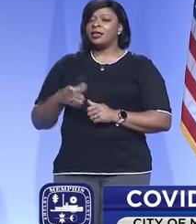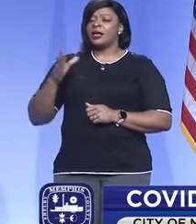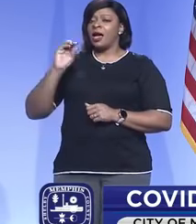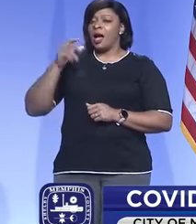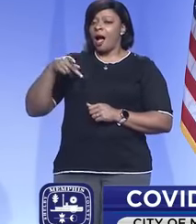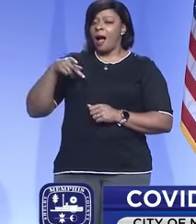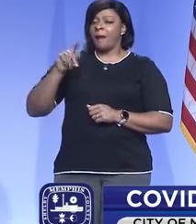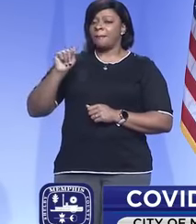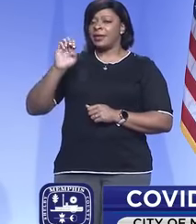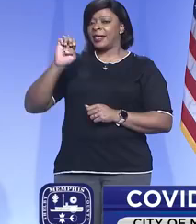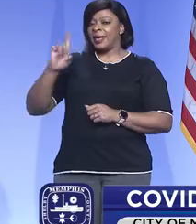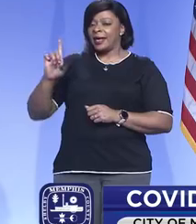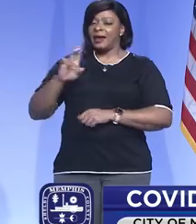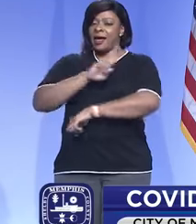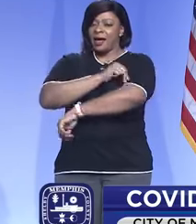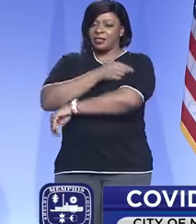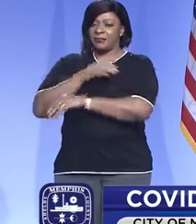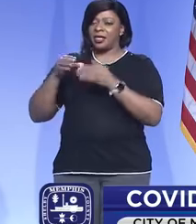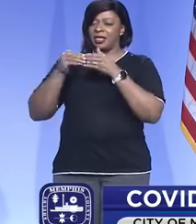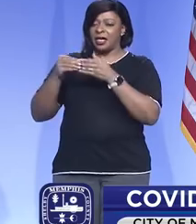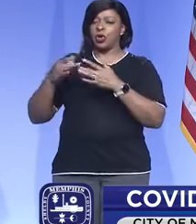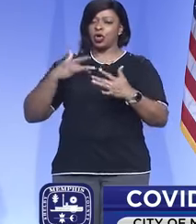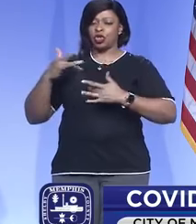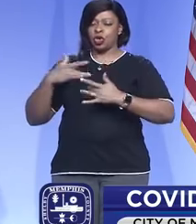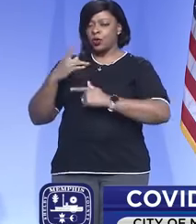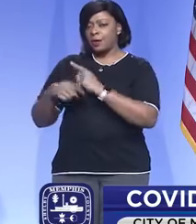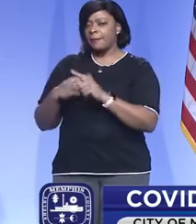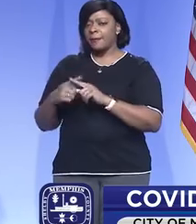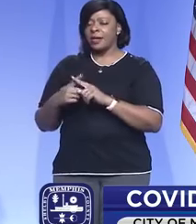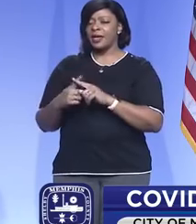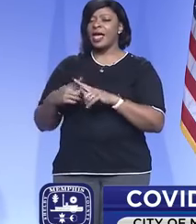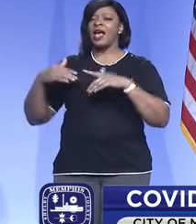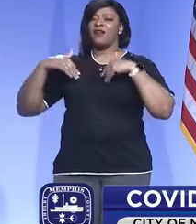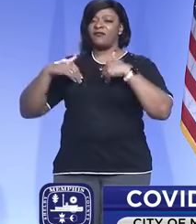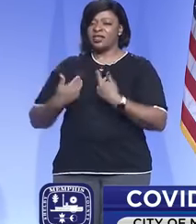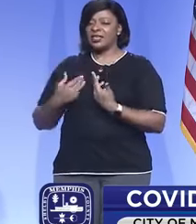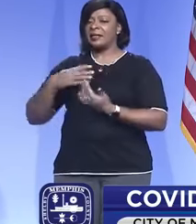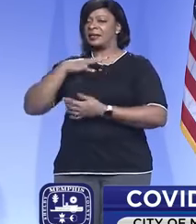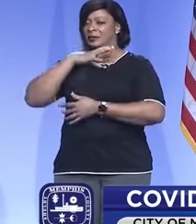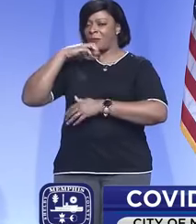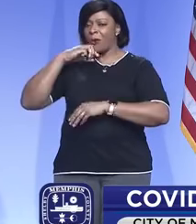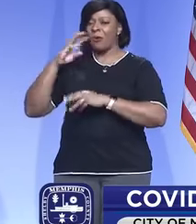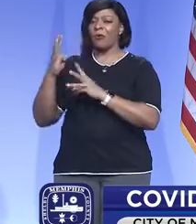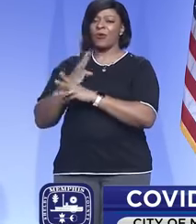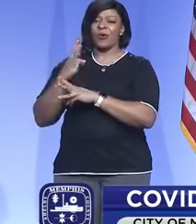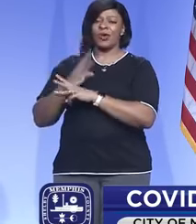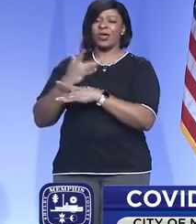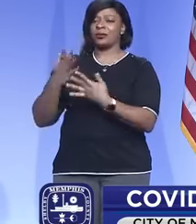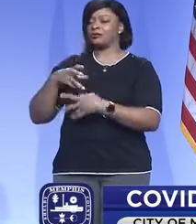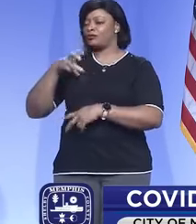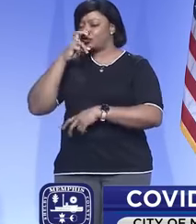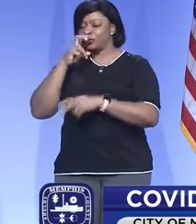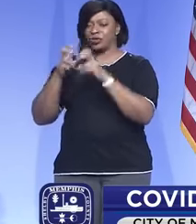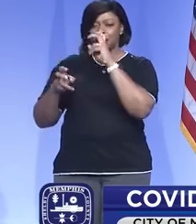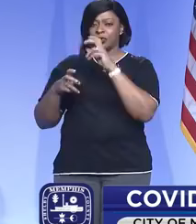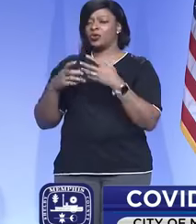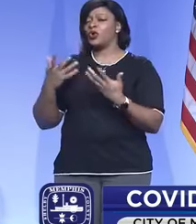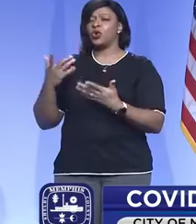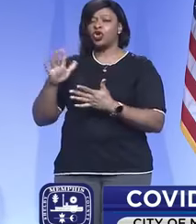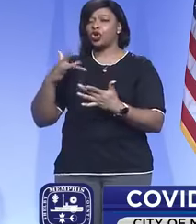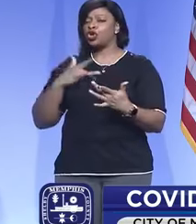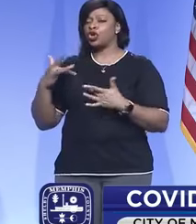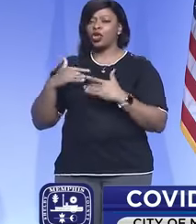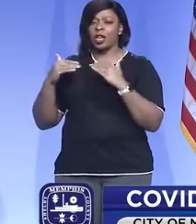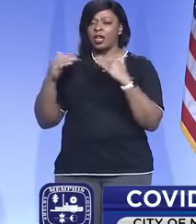hospital leaders were basically concerned about fatigue in terms of being strict. What's your concern